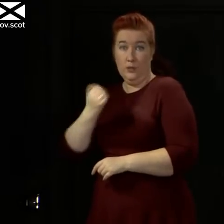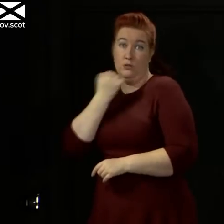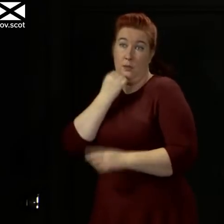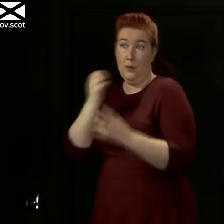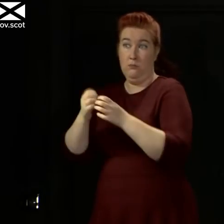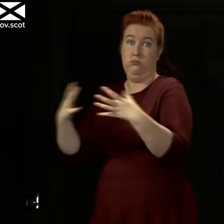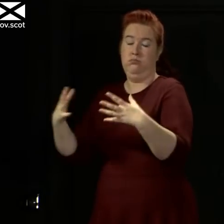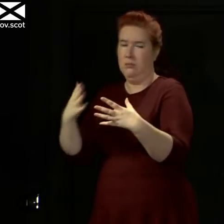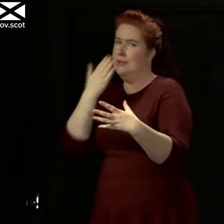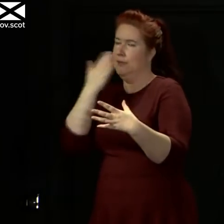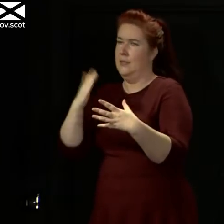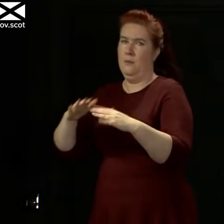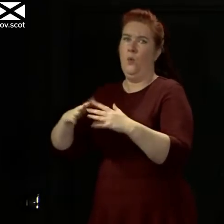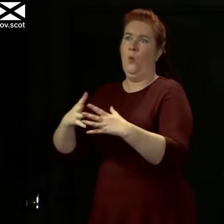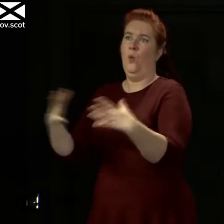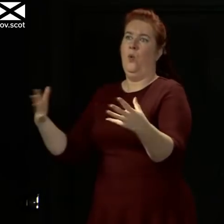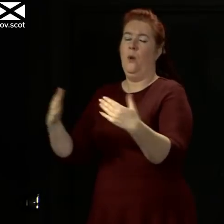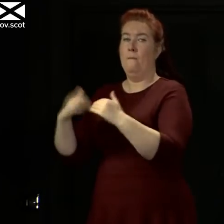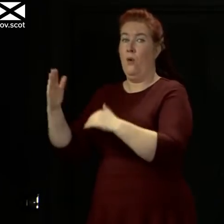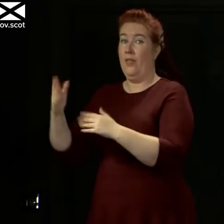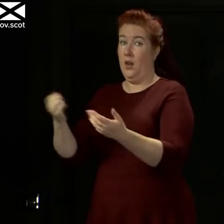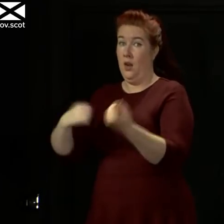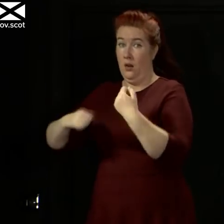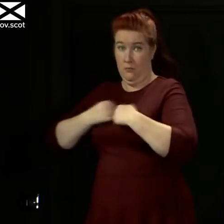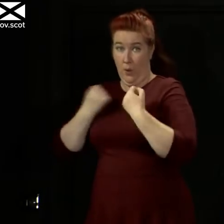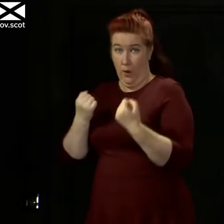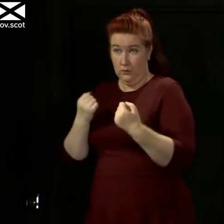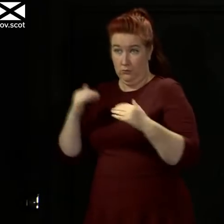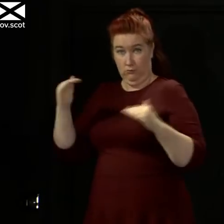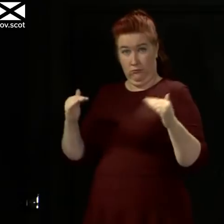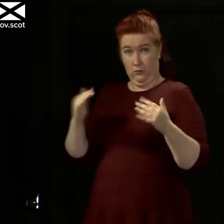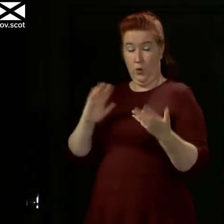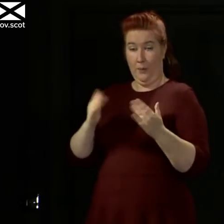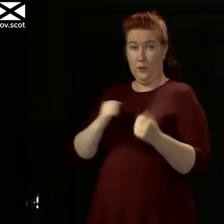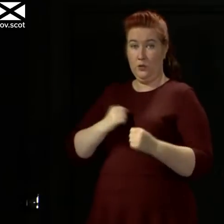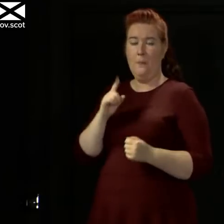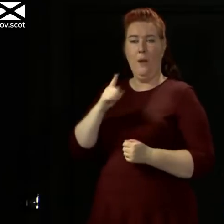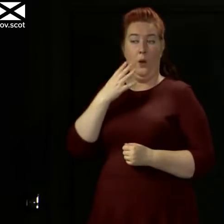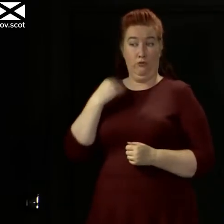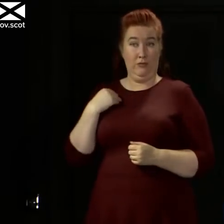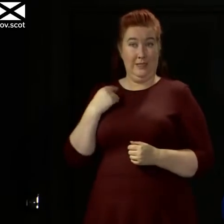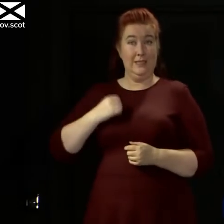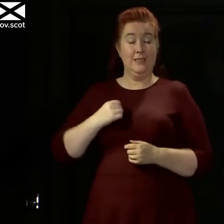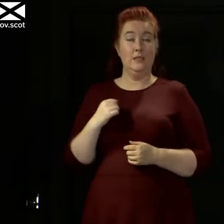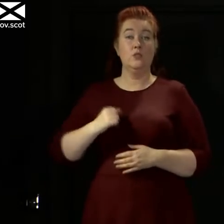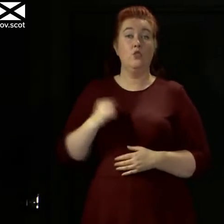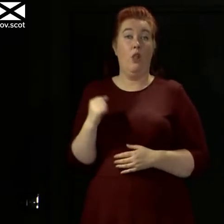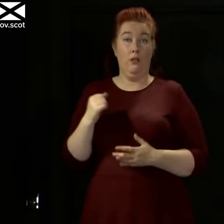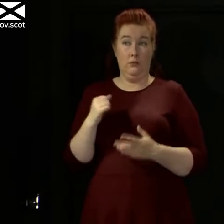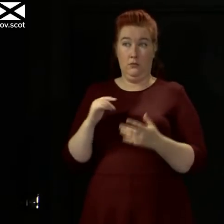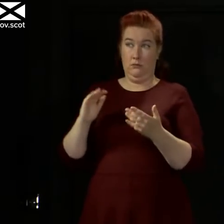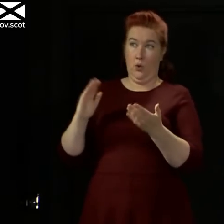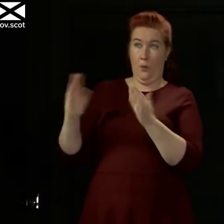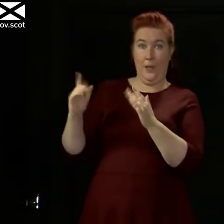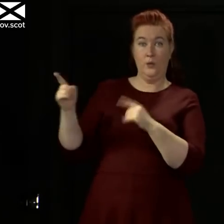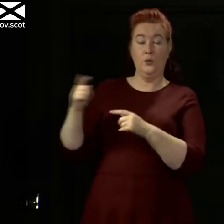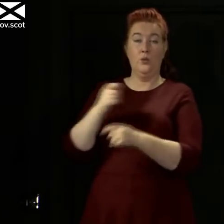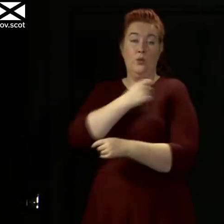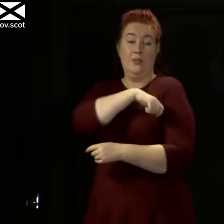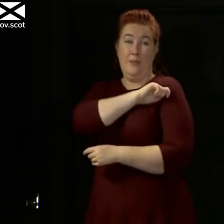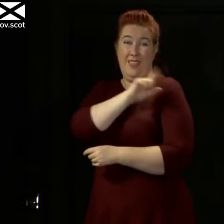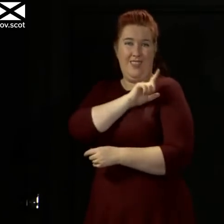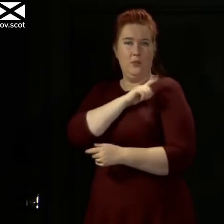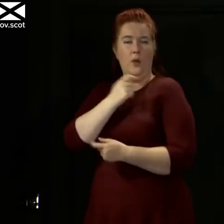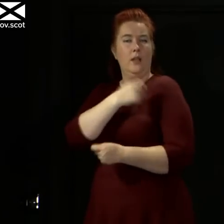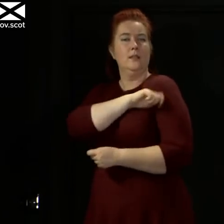significantly higher than ours. The most up-to-date prevalence data for Spain, which is why we took the decision to include Spain on the exempt list earlier